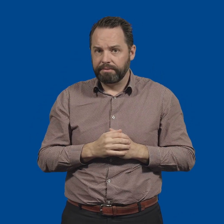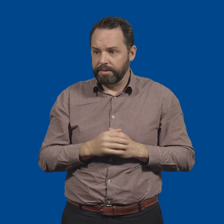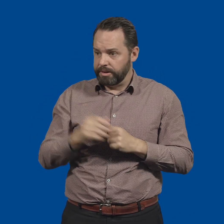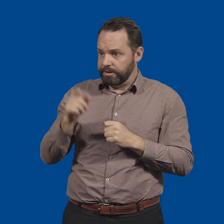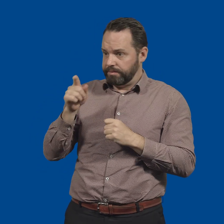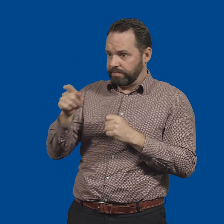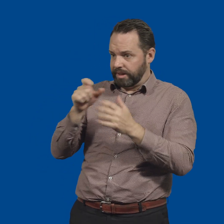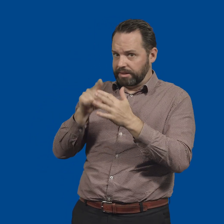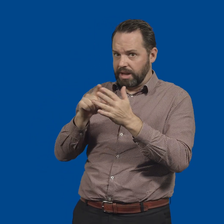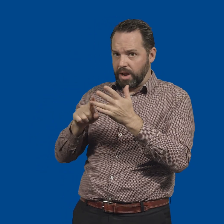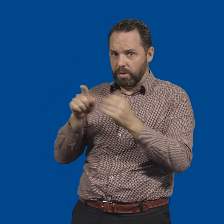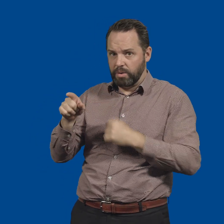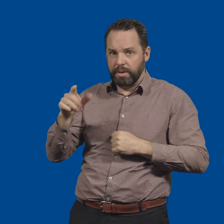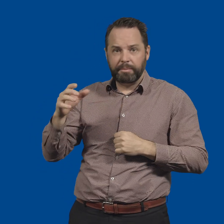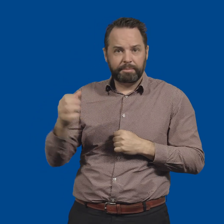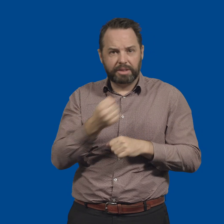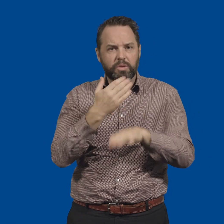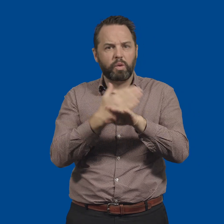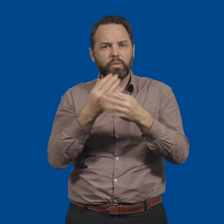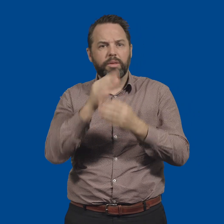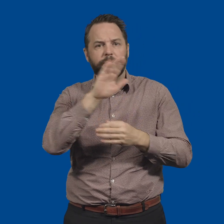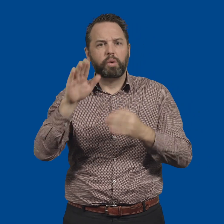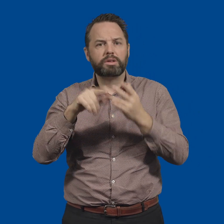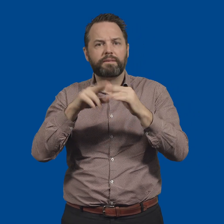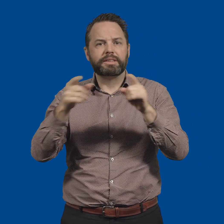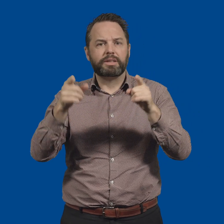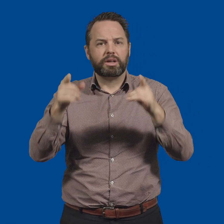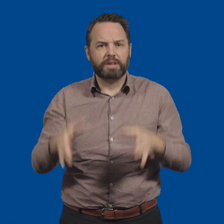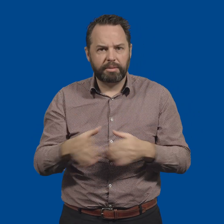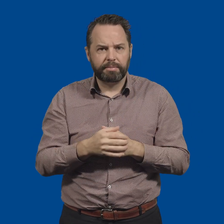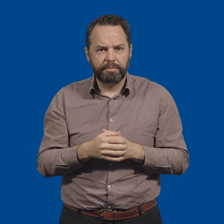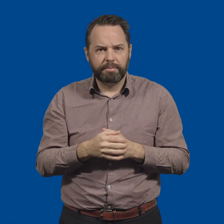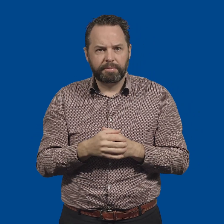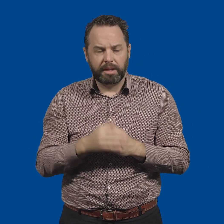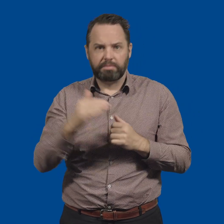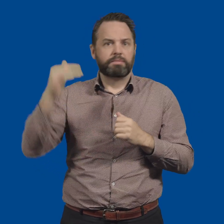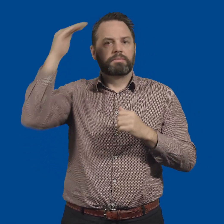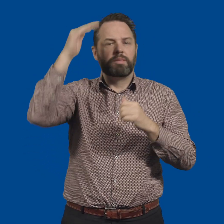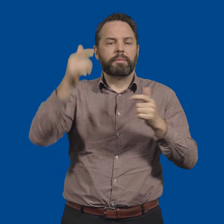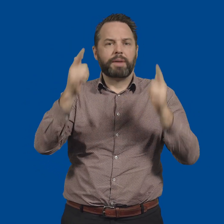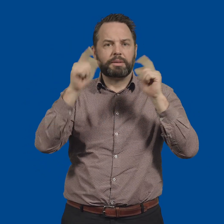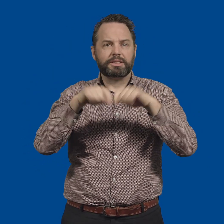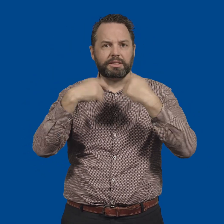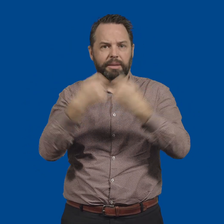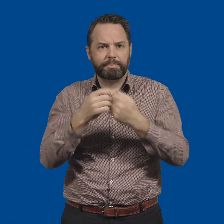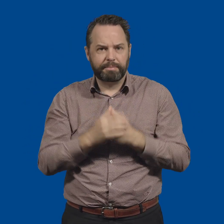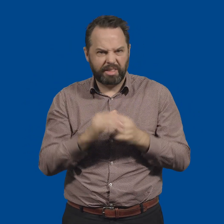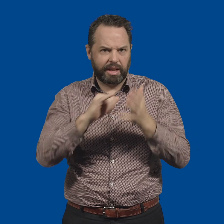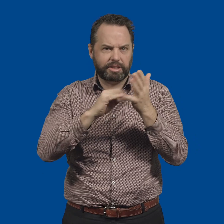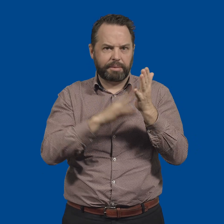They must work with the board of directors, the senior management team, and all the other staff at